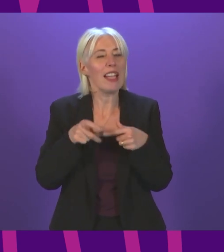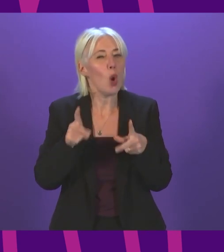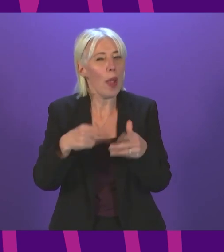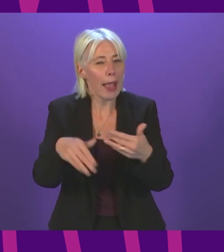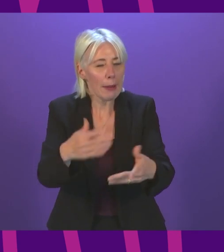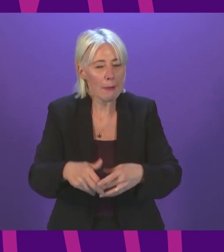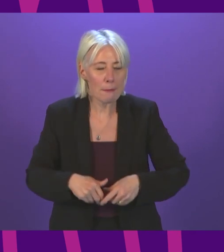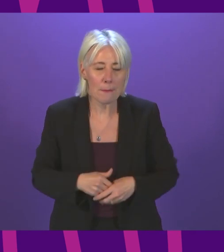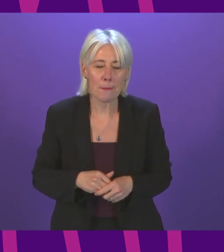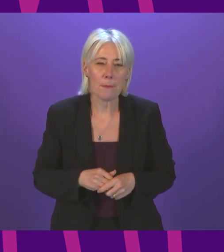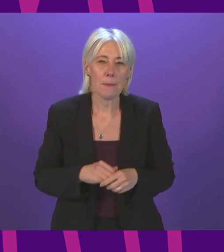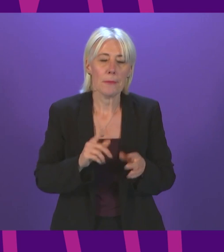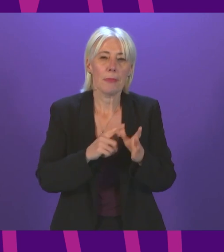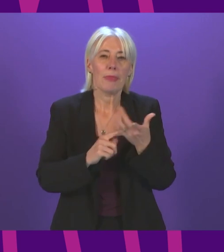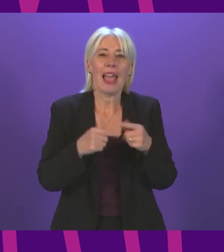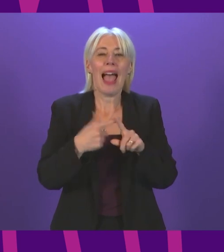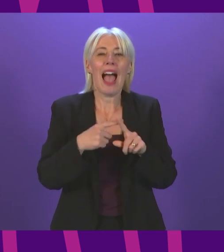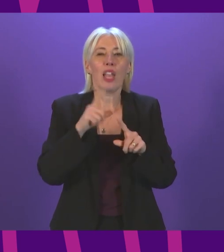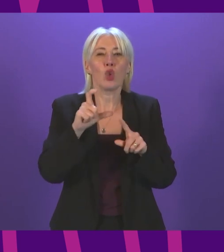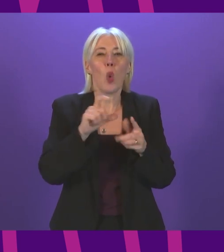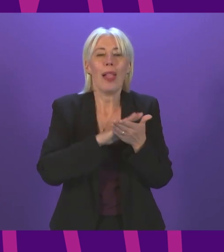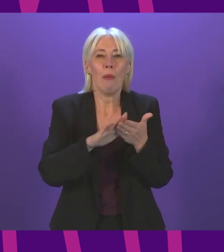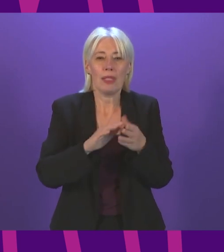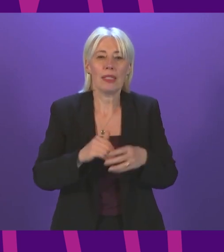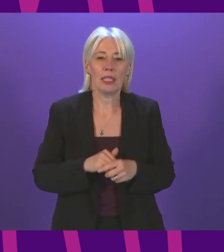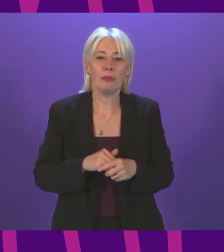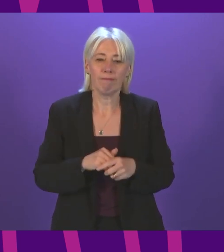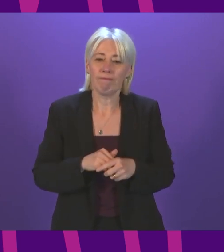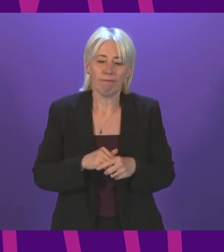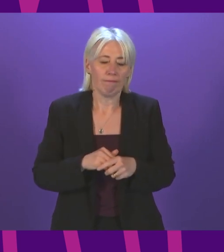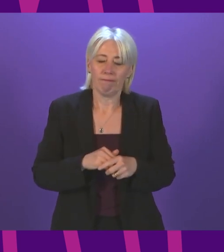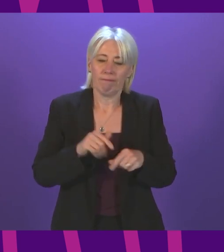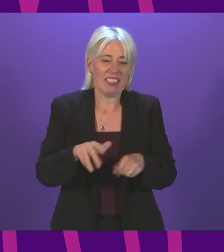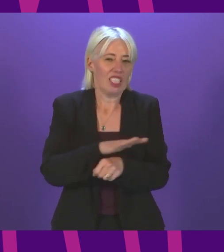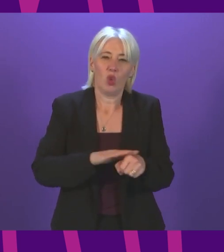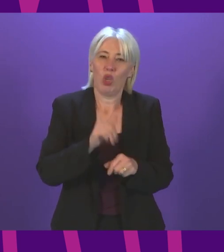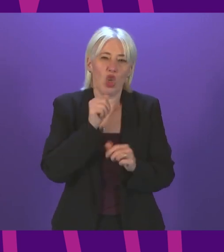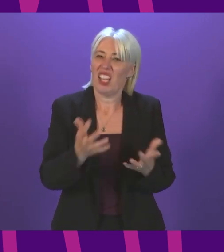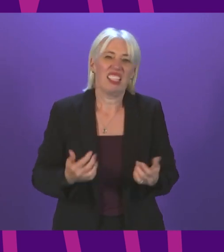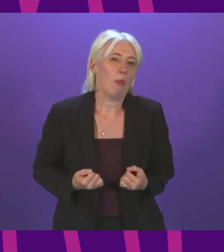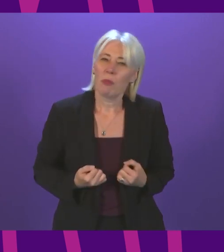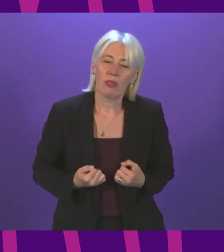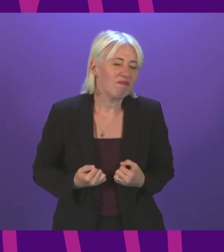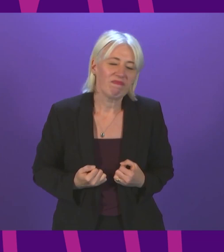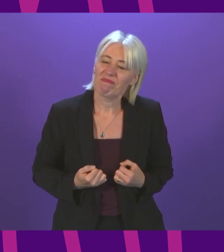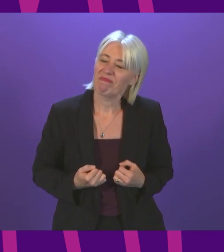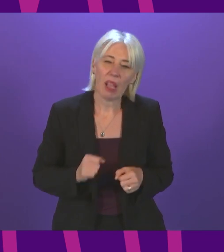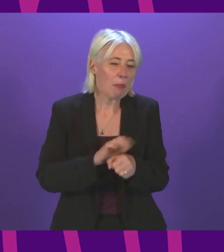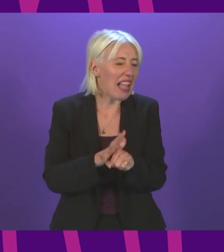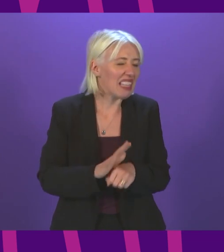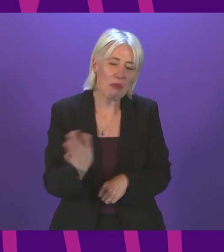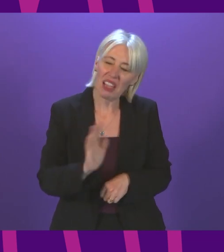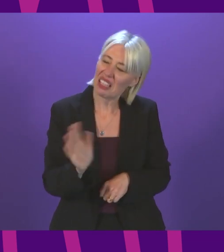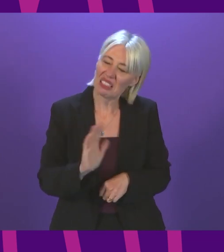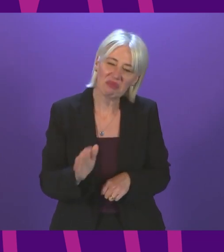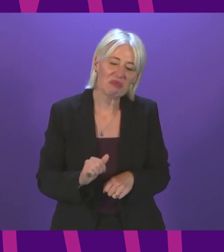followed by Emma Roddick. Thank you very much, Deputy Presiding Officer. This situation is unacceptable. It's not just the pandemic. And to suggest it is